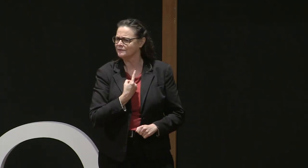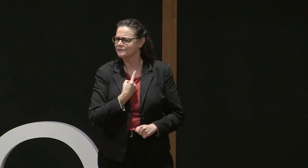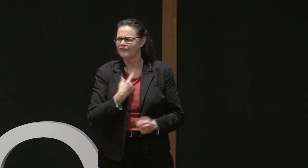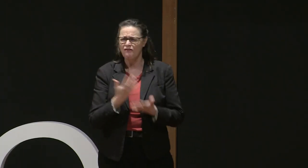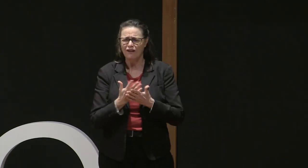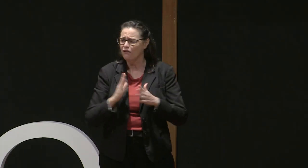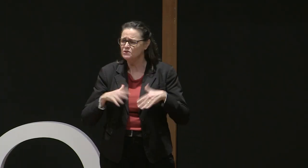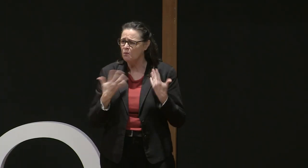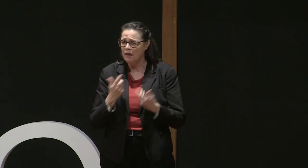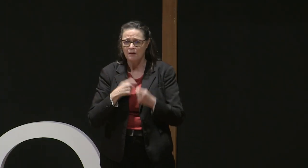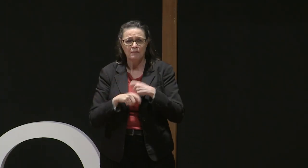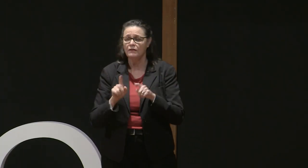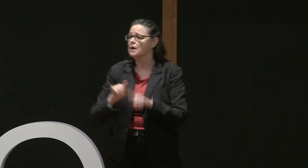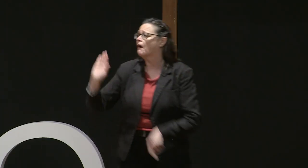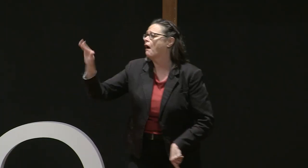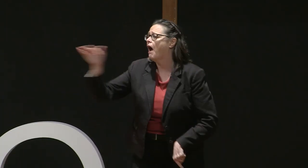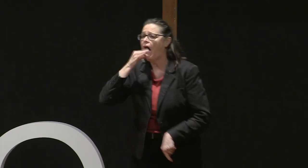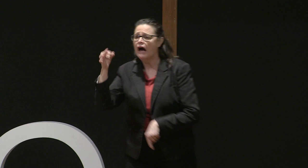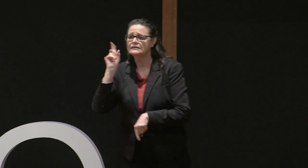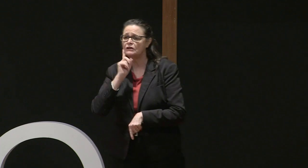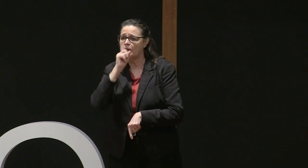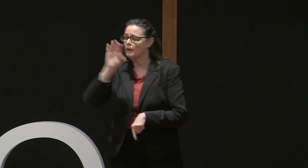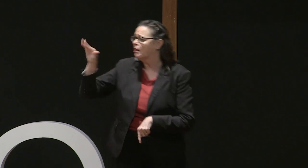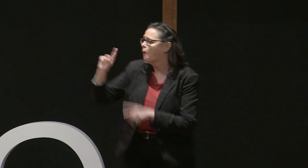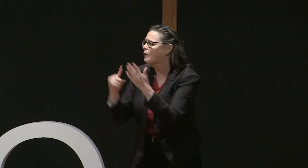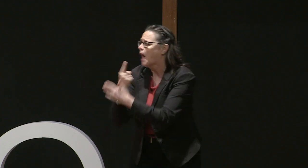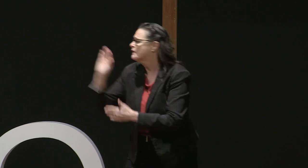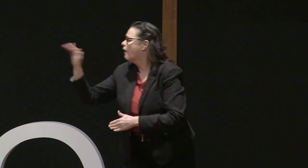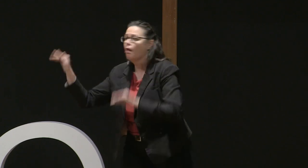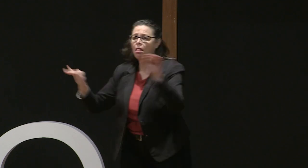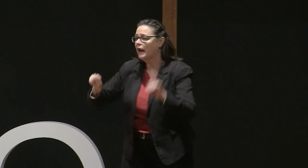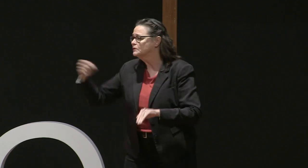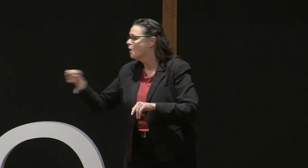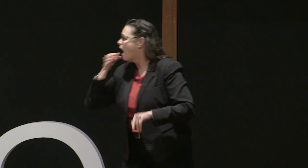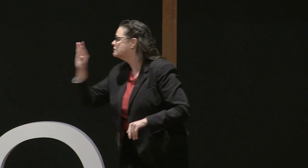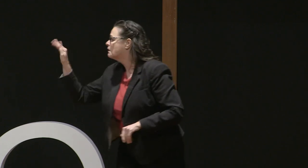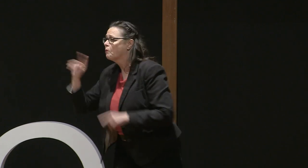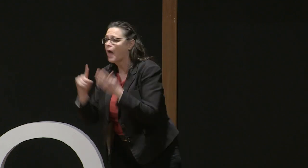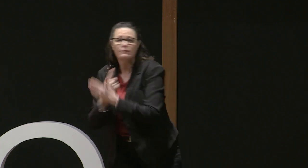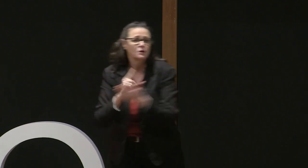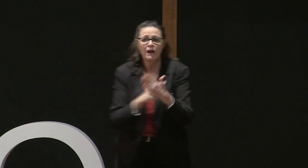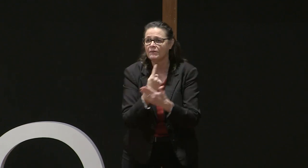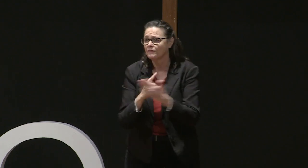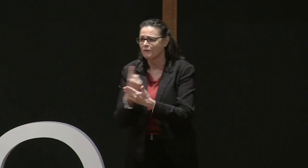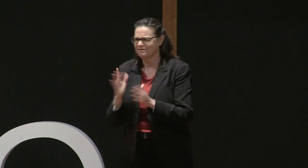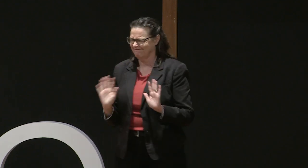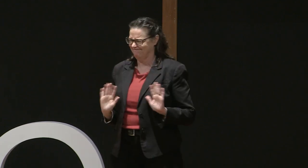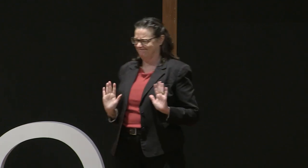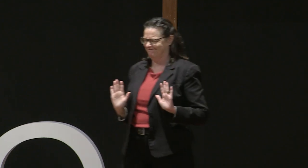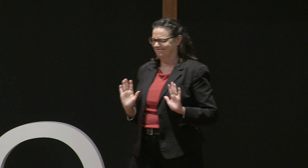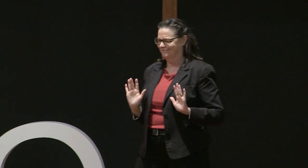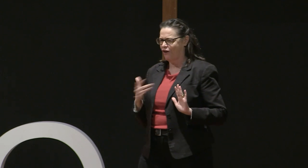It was important for us and for those people that I interviewed to make sure that we can be independent, that we don't have to rely